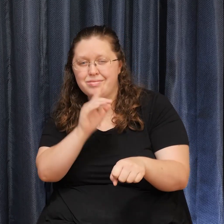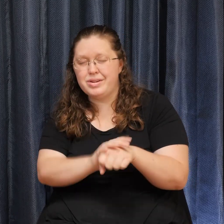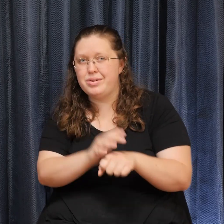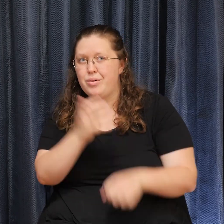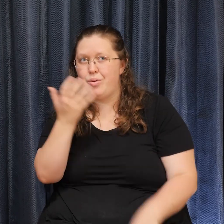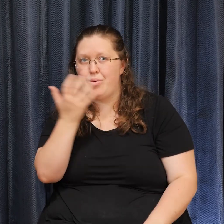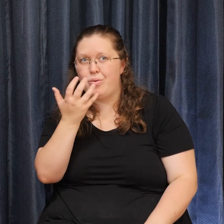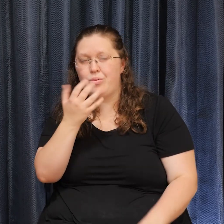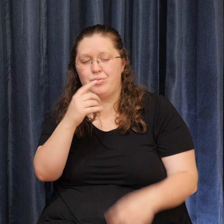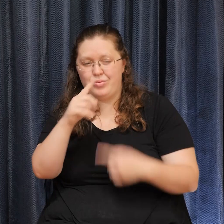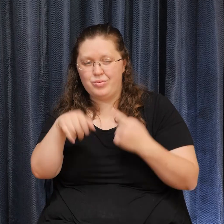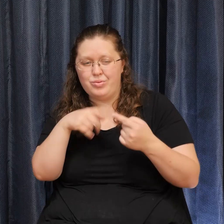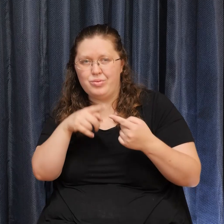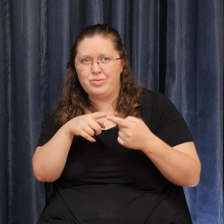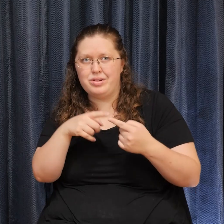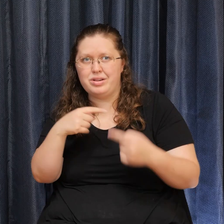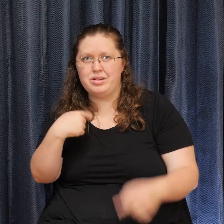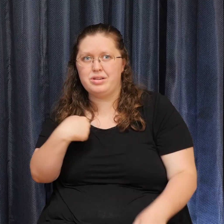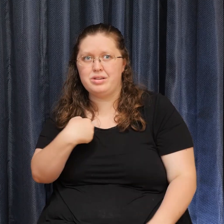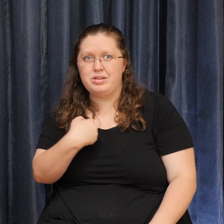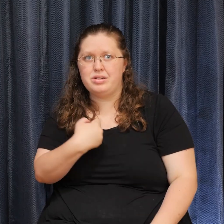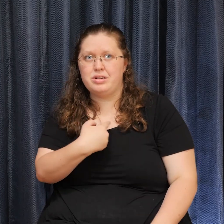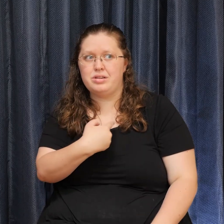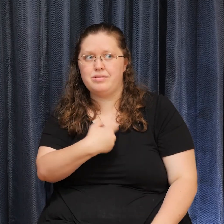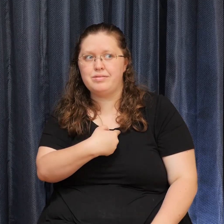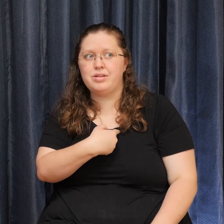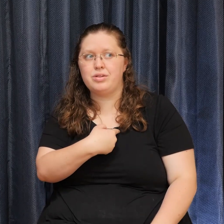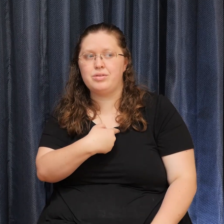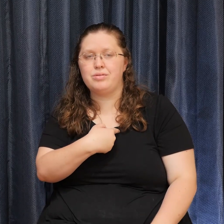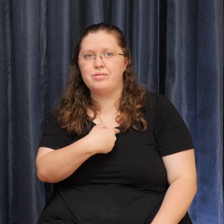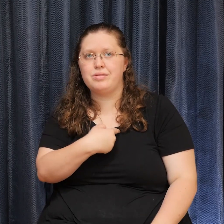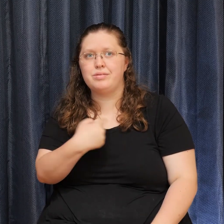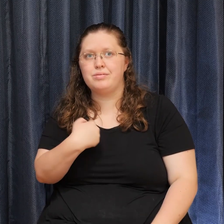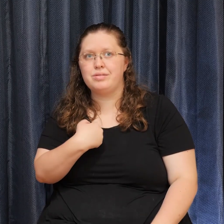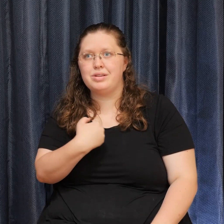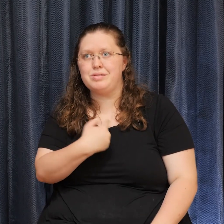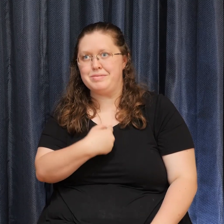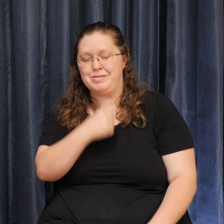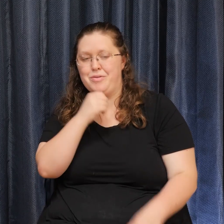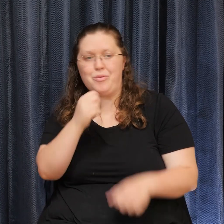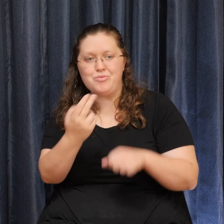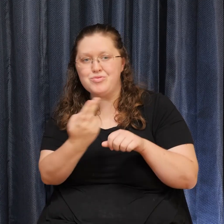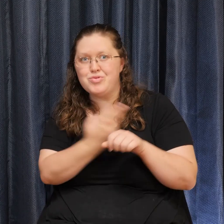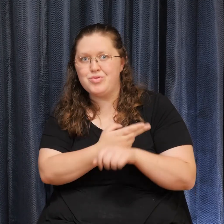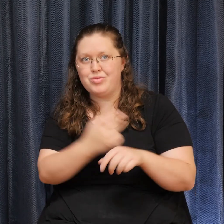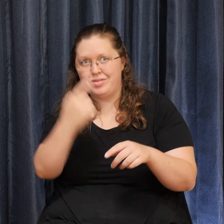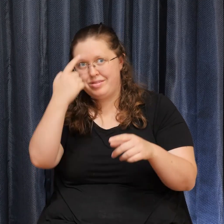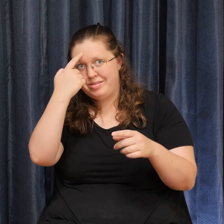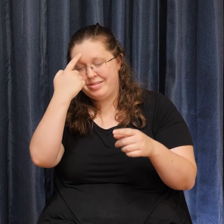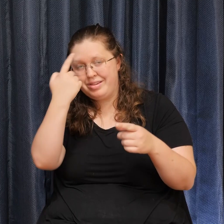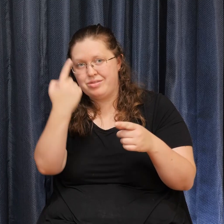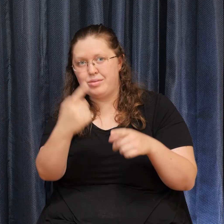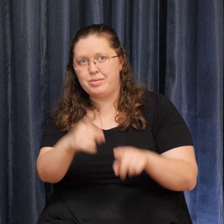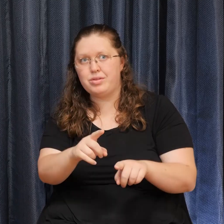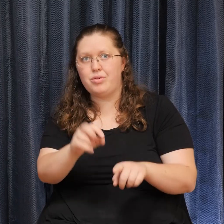we have Taken something personally Or when we've used our word In an unimpeccable way